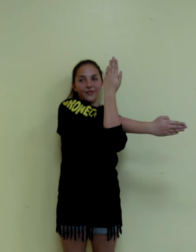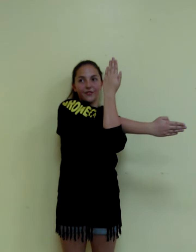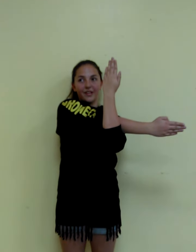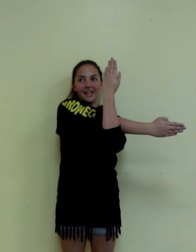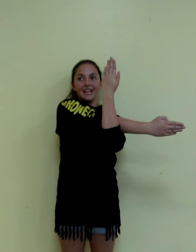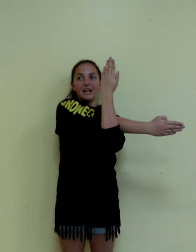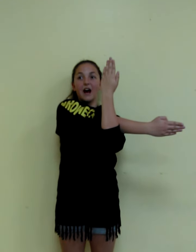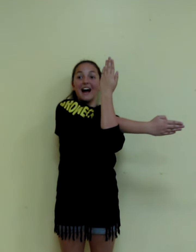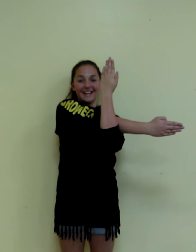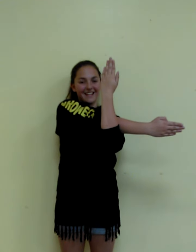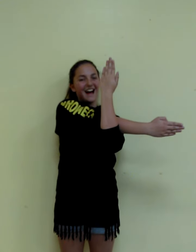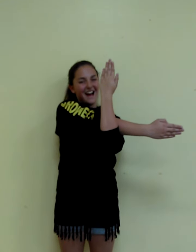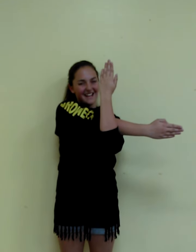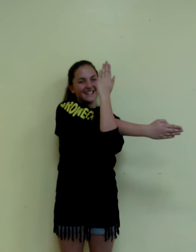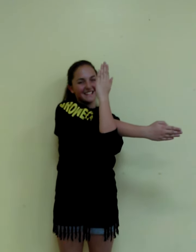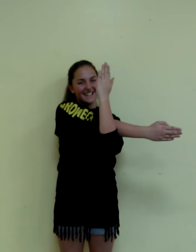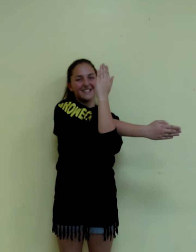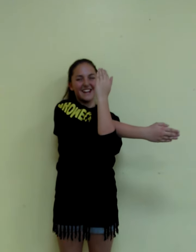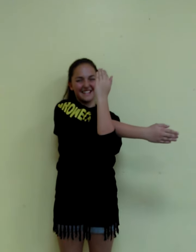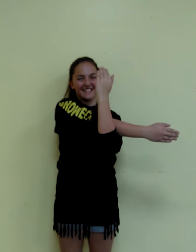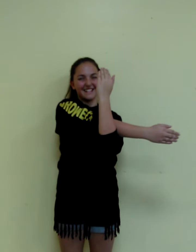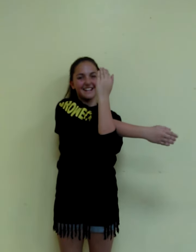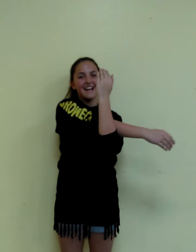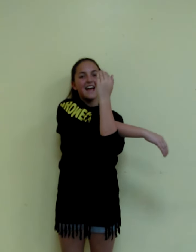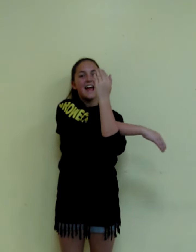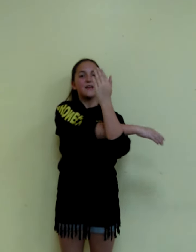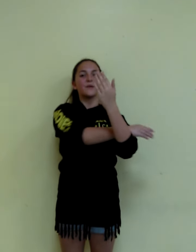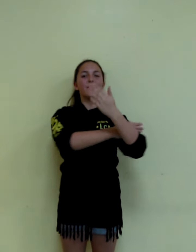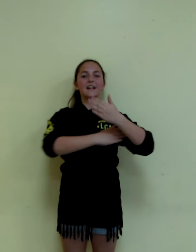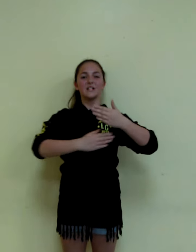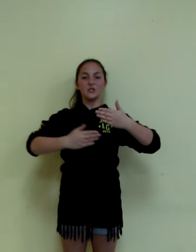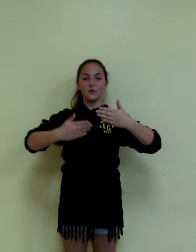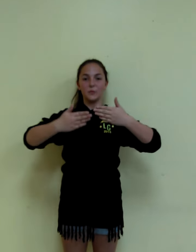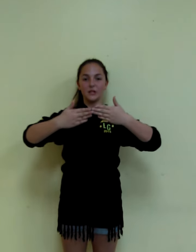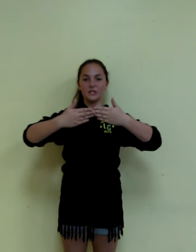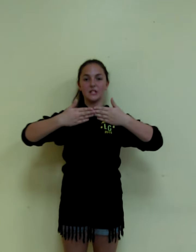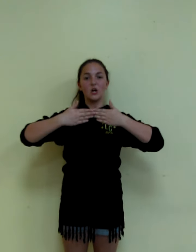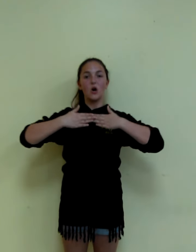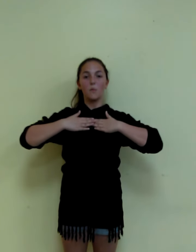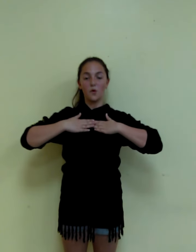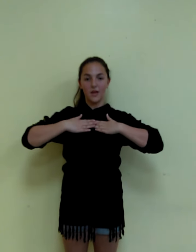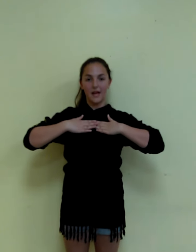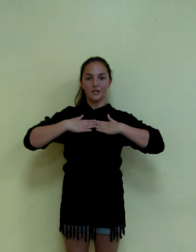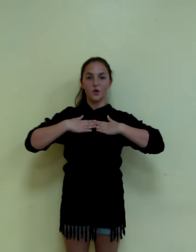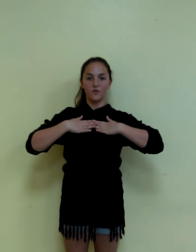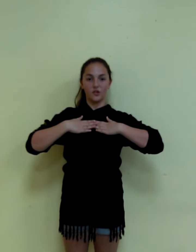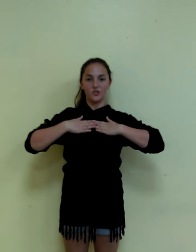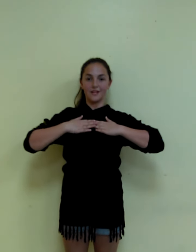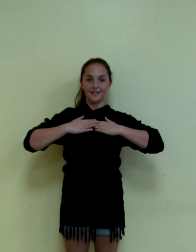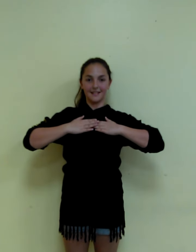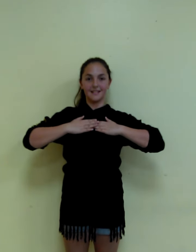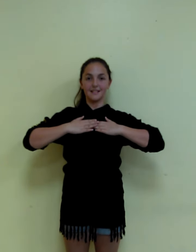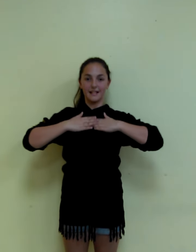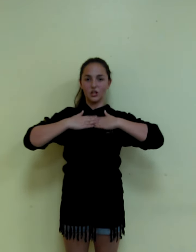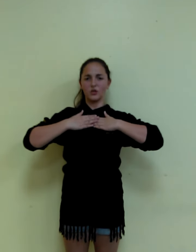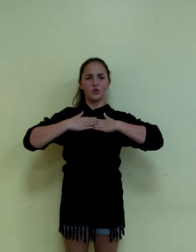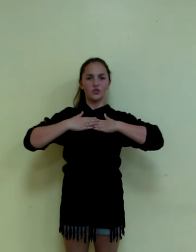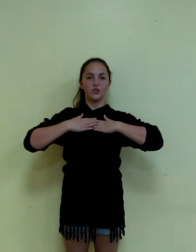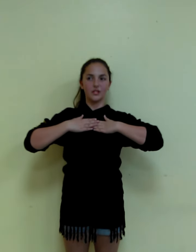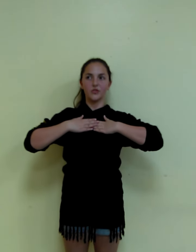F, I, I, is your next letter, and you're going to put both hands over your chest like this, like to yourself.